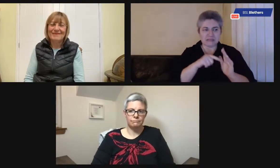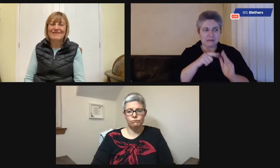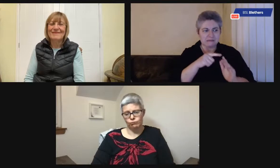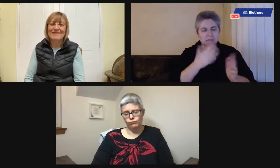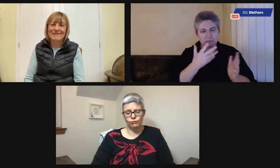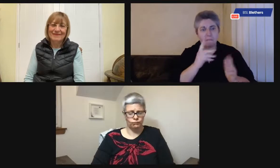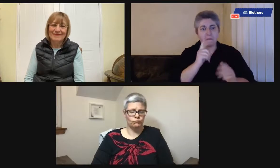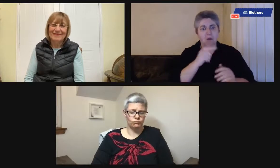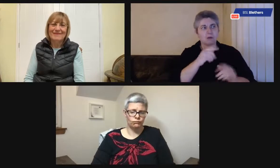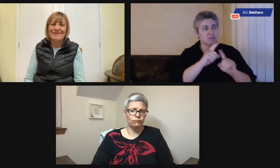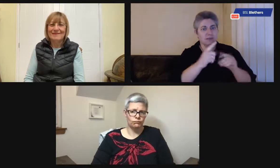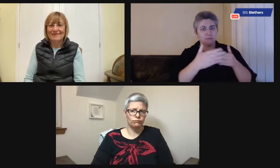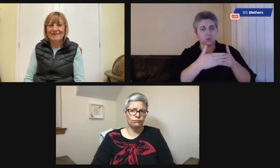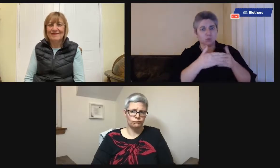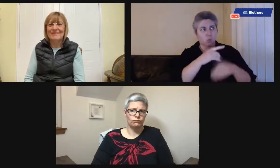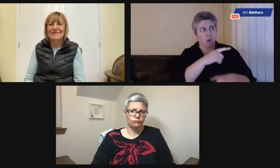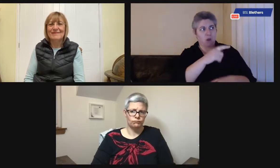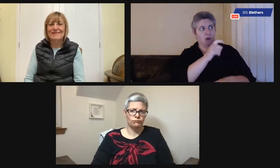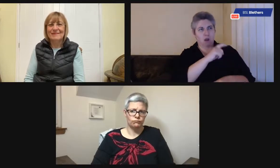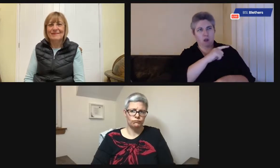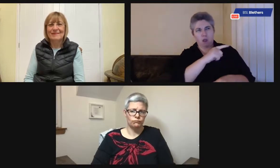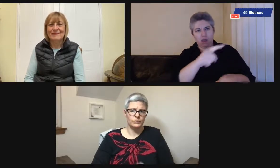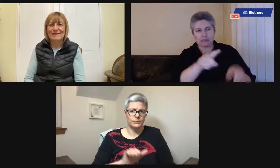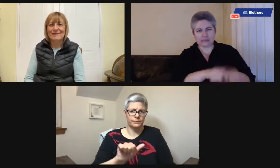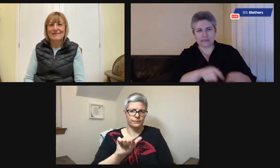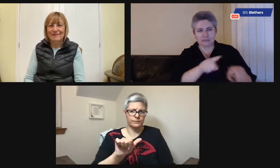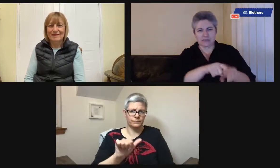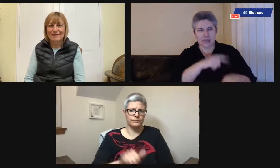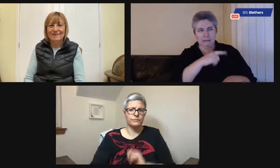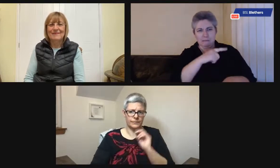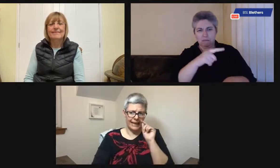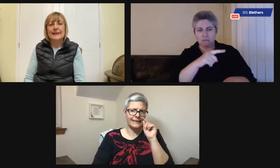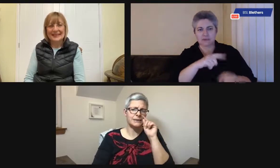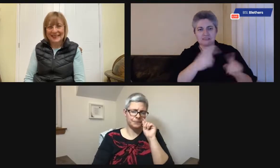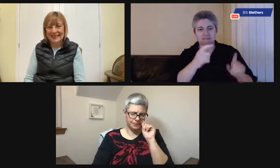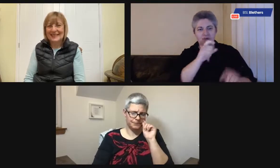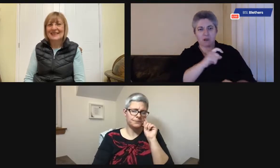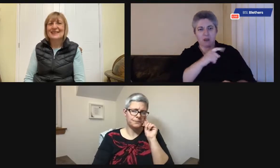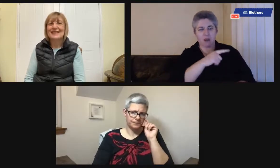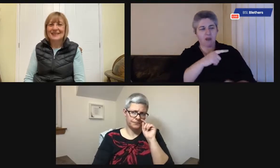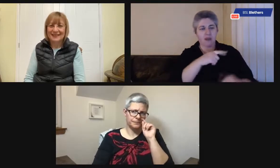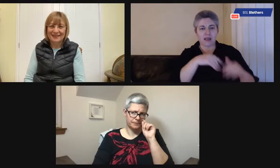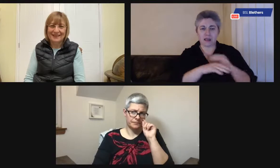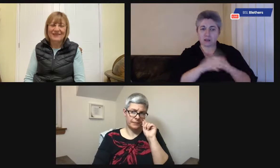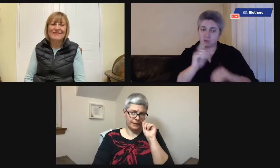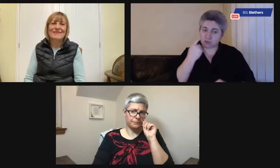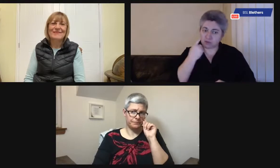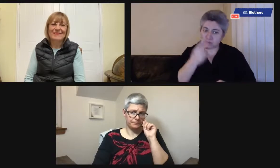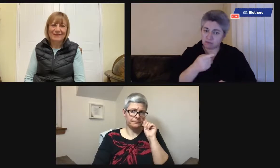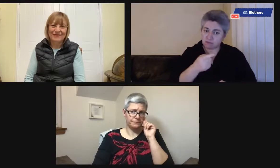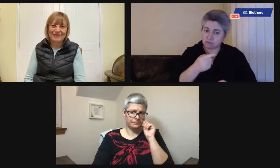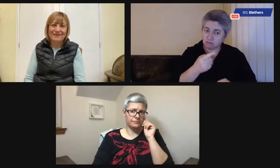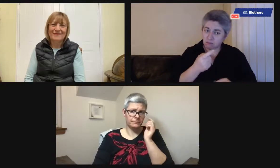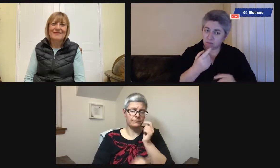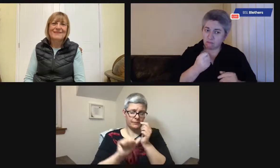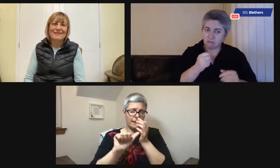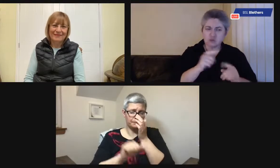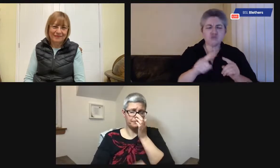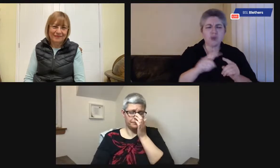yellow or paint your front door a different colour so that the person walking down the street goes, it's the one with the yellow fence or it's the one with the,